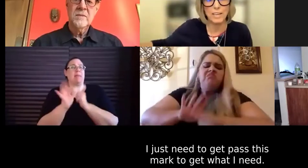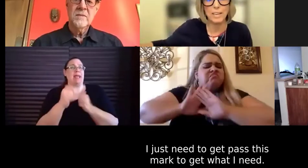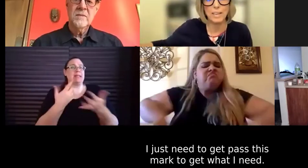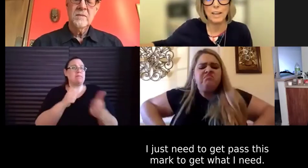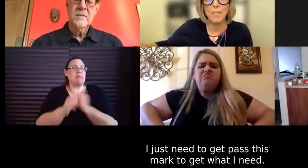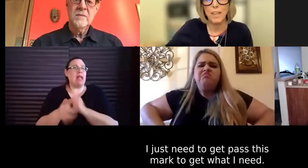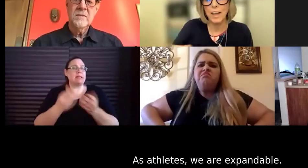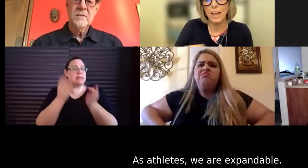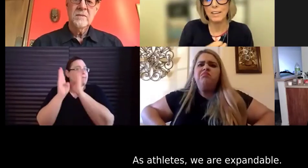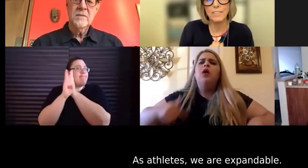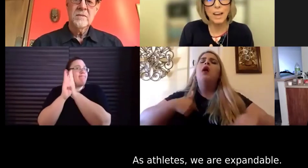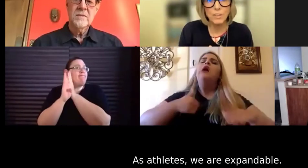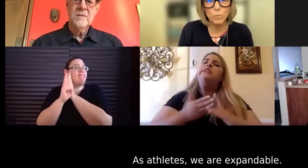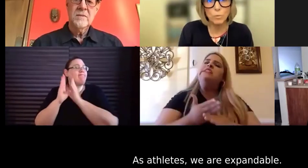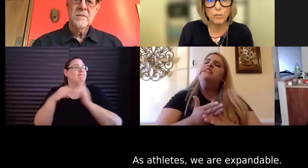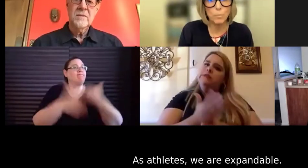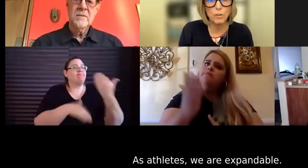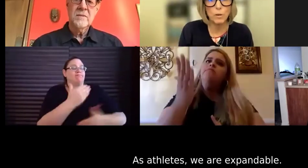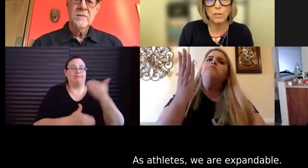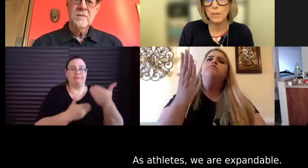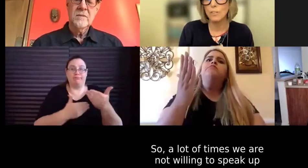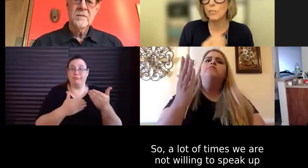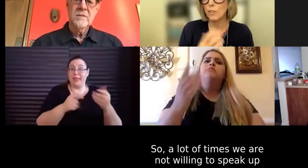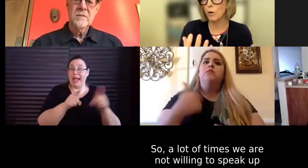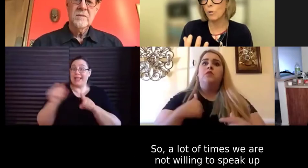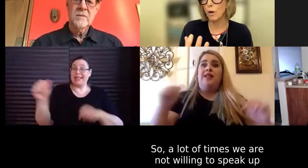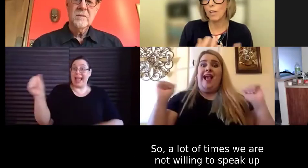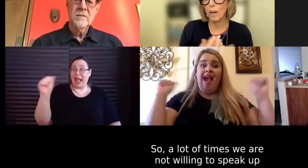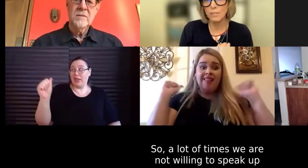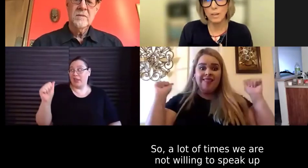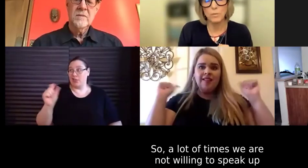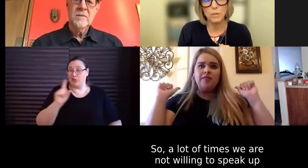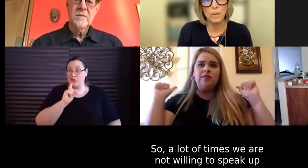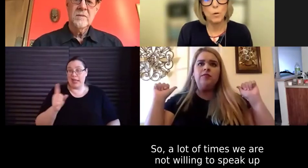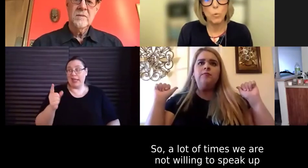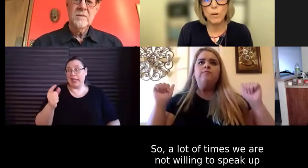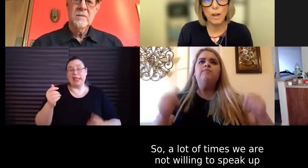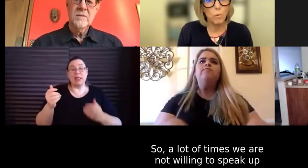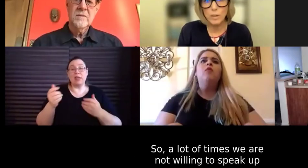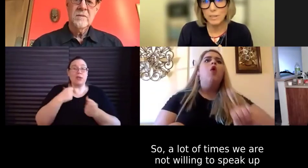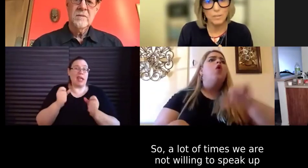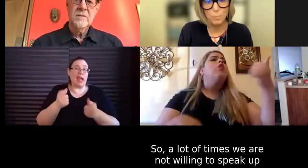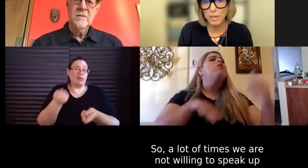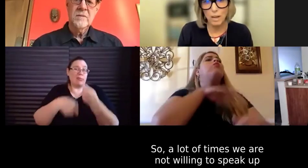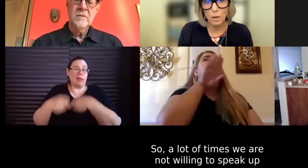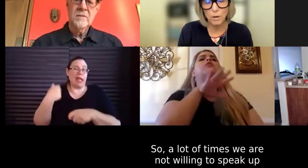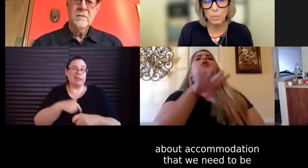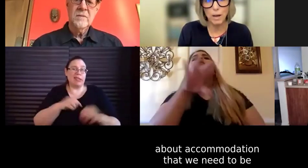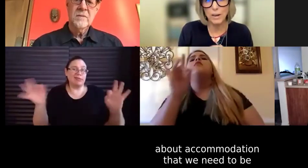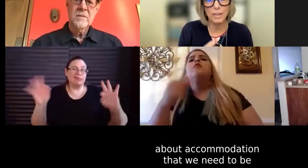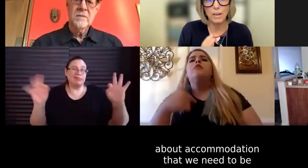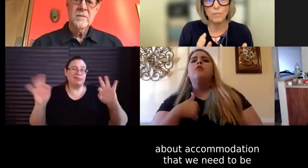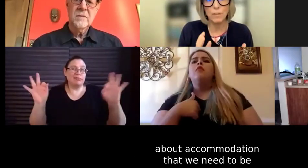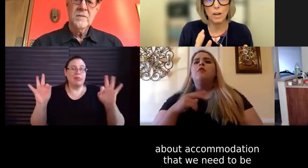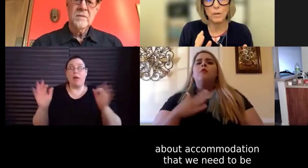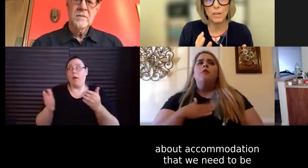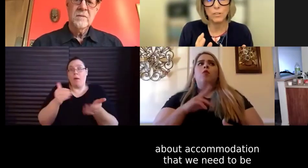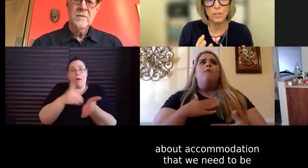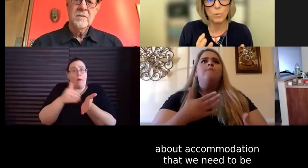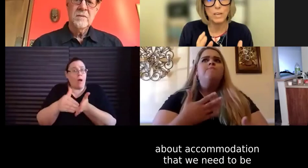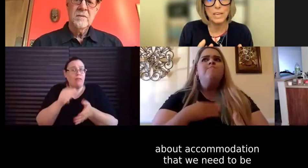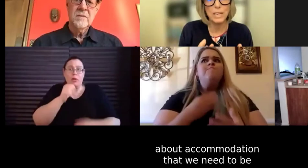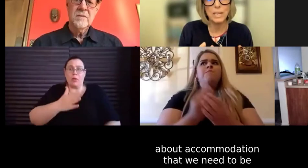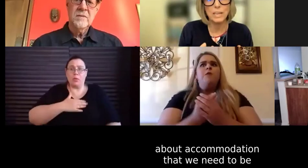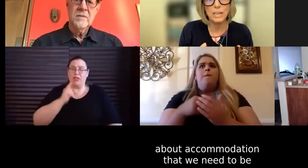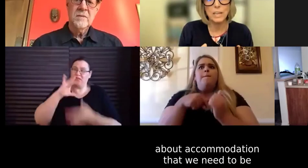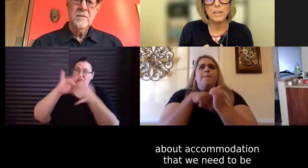get what I need. And as athletes, we're expendable. So a lot of times, we're not willing to speak up about any kind of accommodation